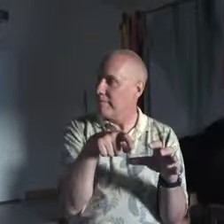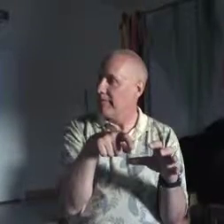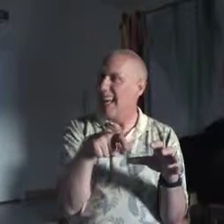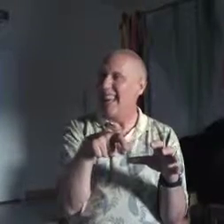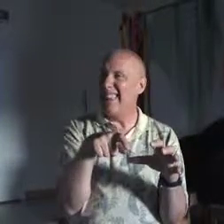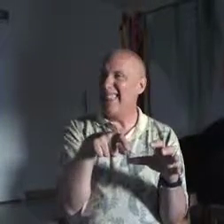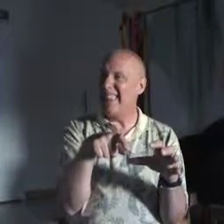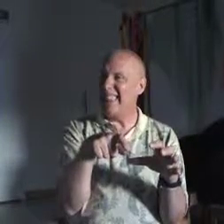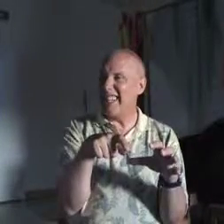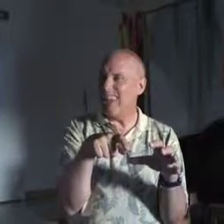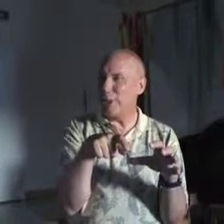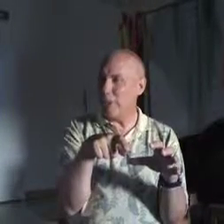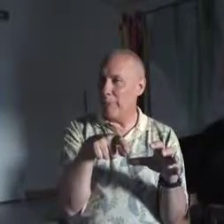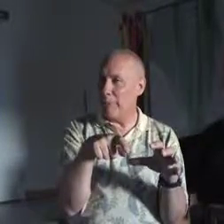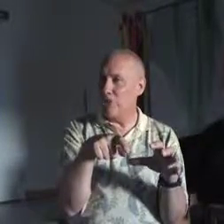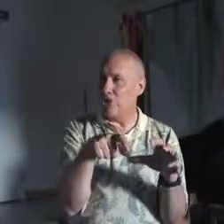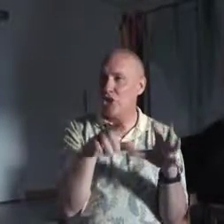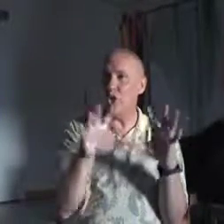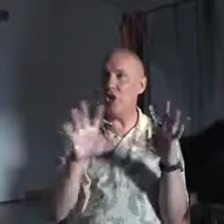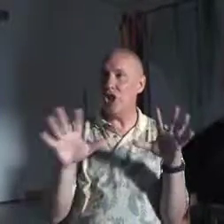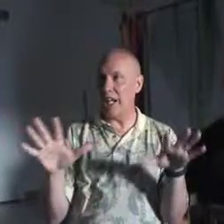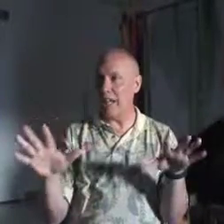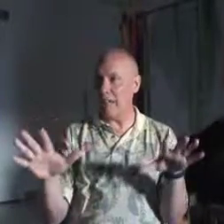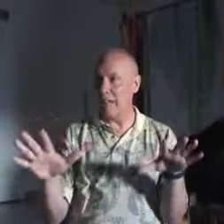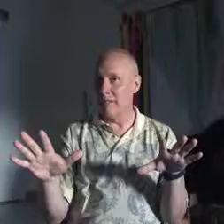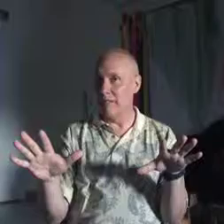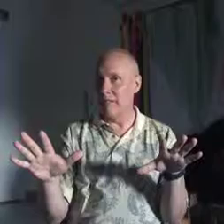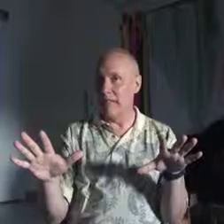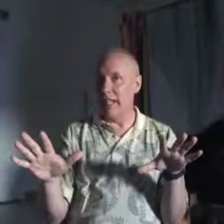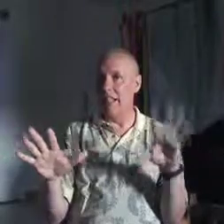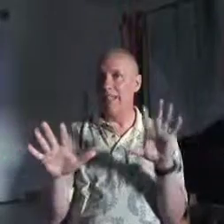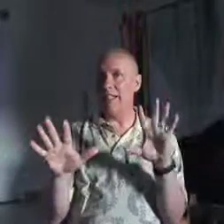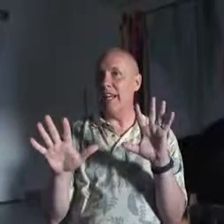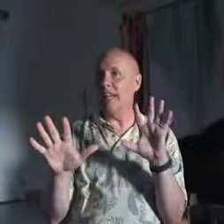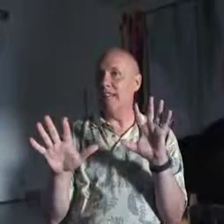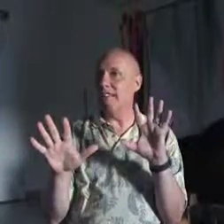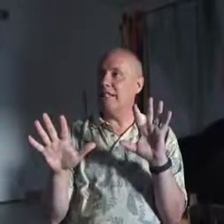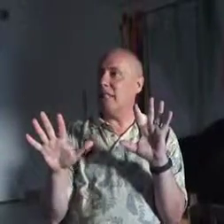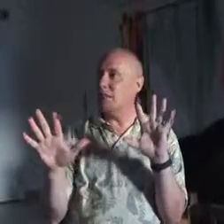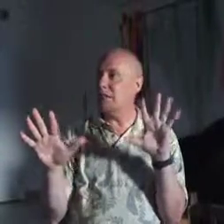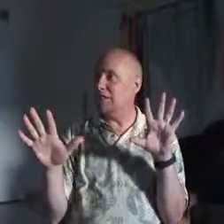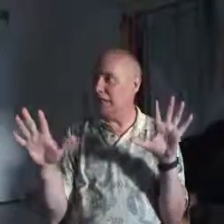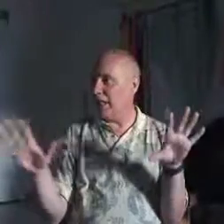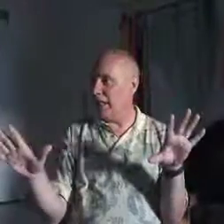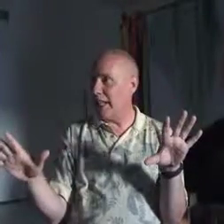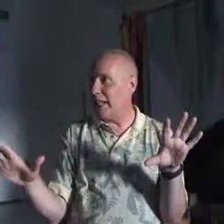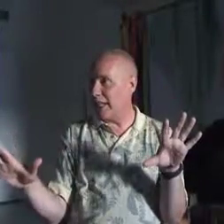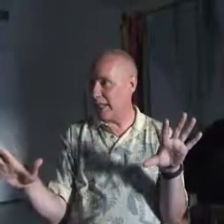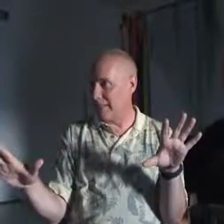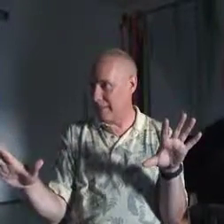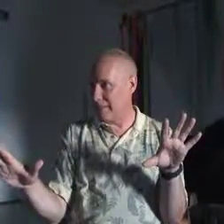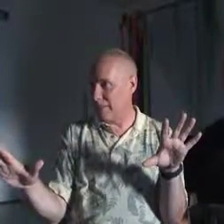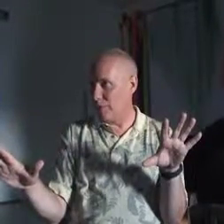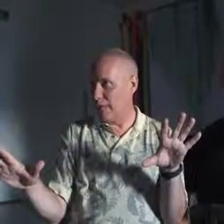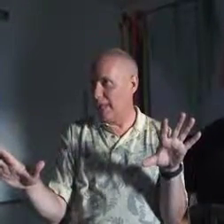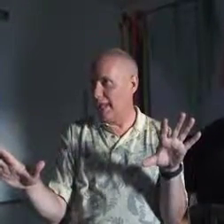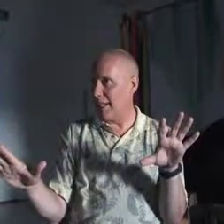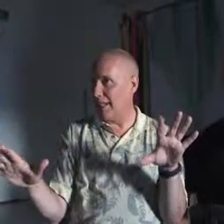And this experiment was so shocking that the scientists did not want to tell anybody what they had